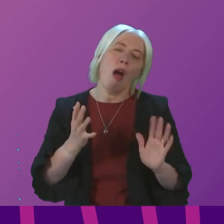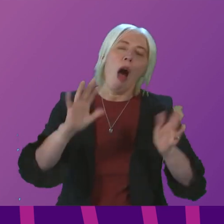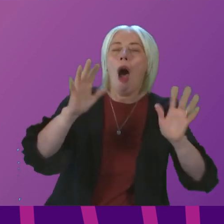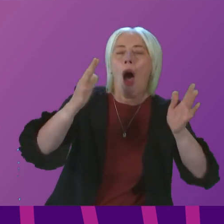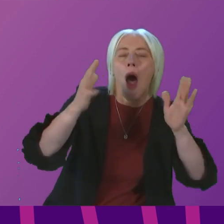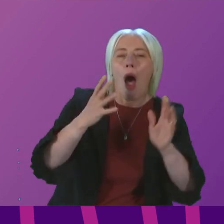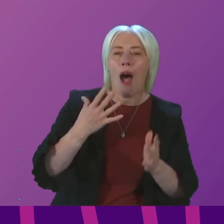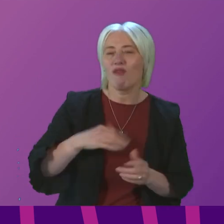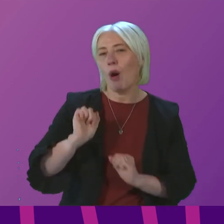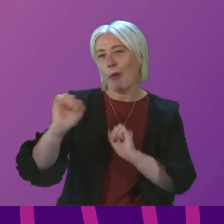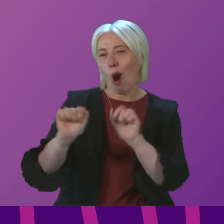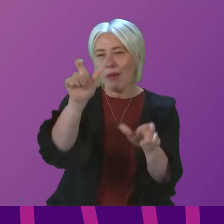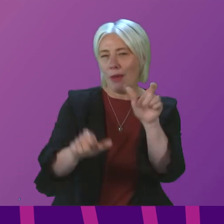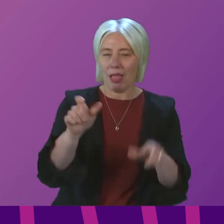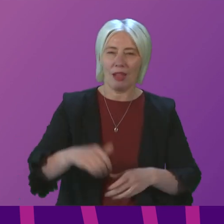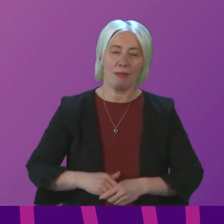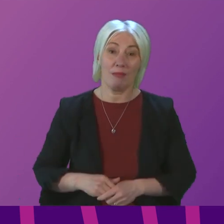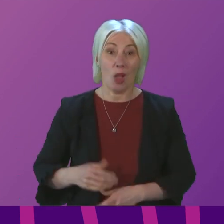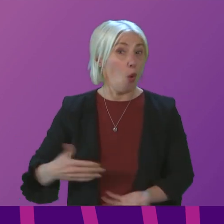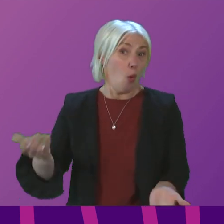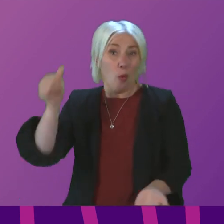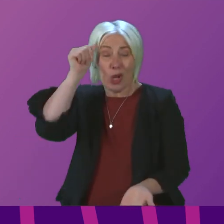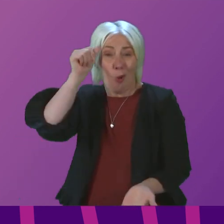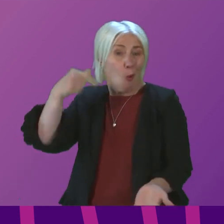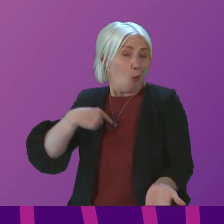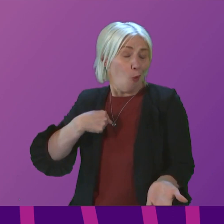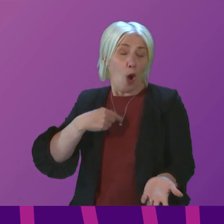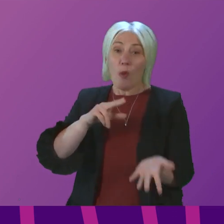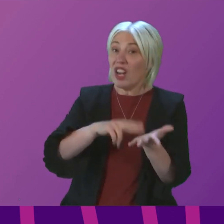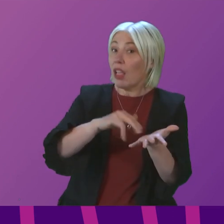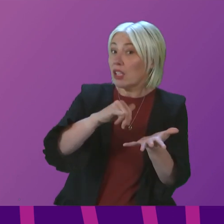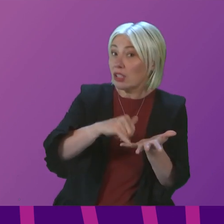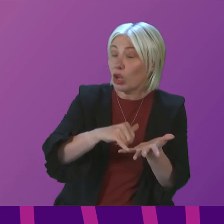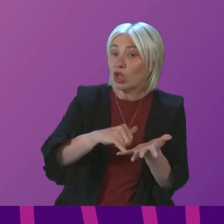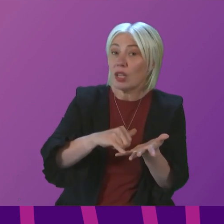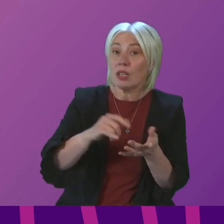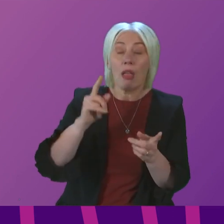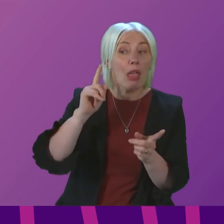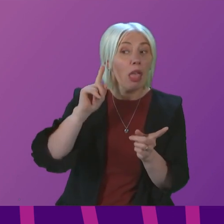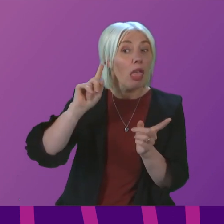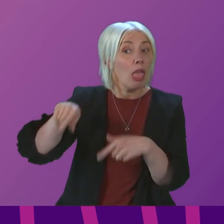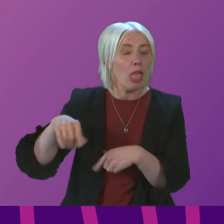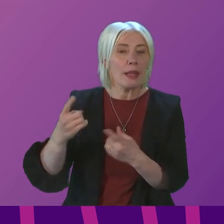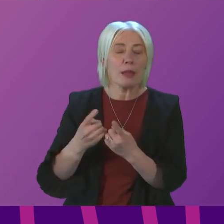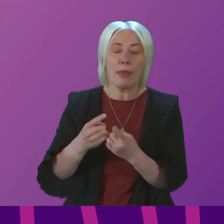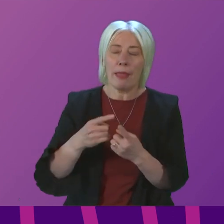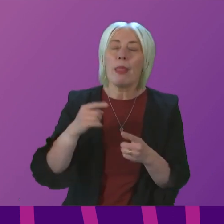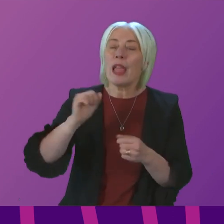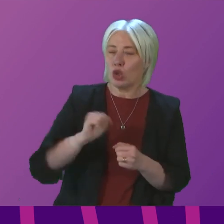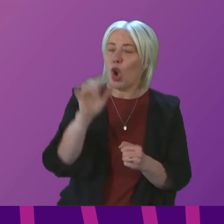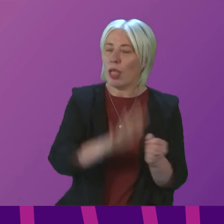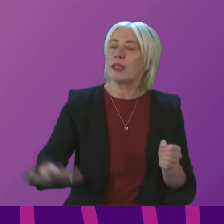backbenchers. Because we know, presiding officer, when Nicola Sturgeon takes her eye off the ball, Scotland suffers.